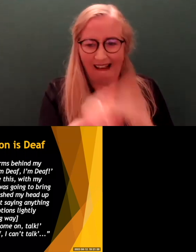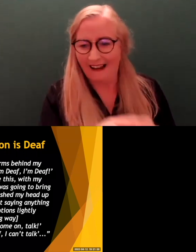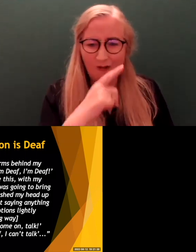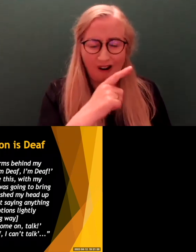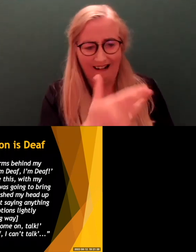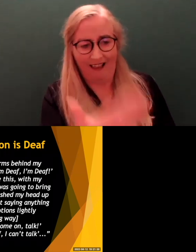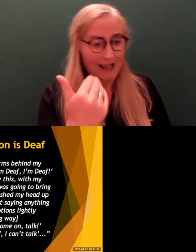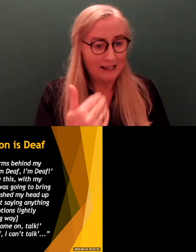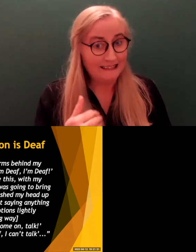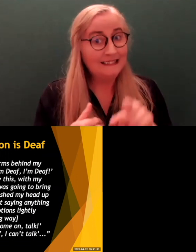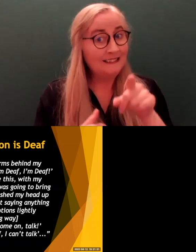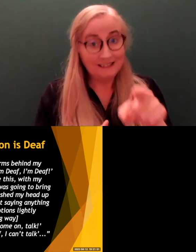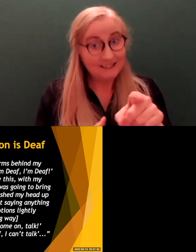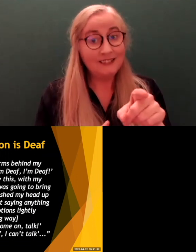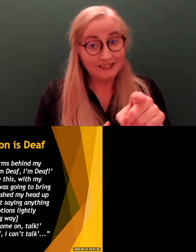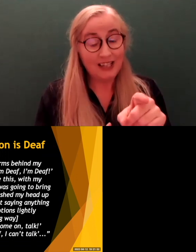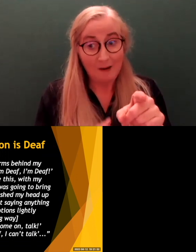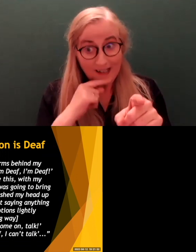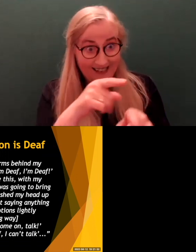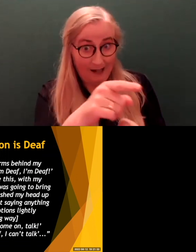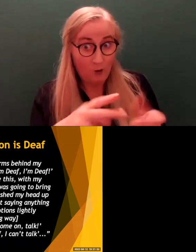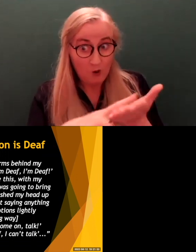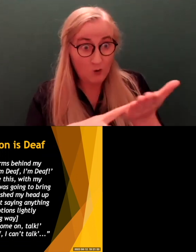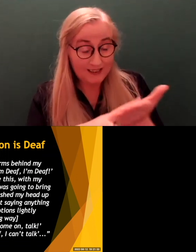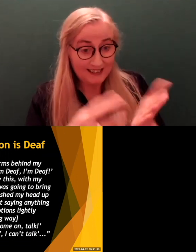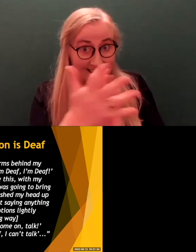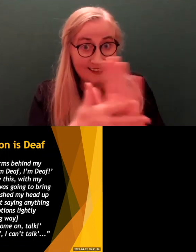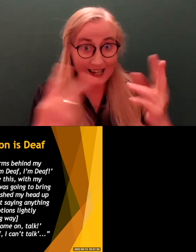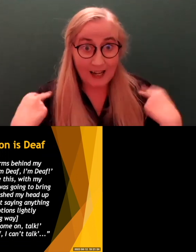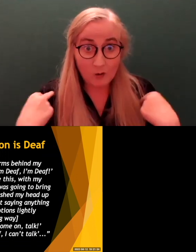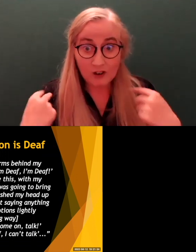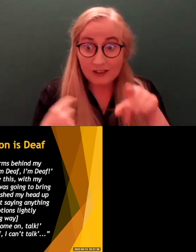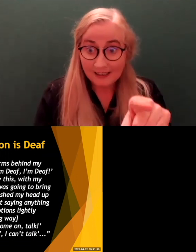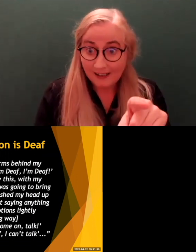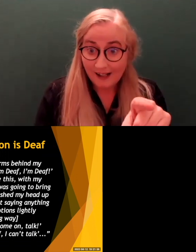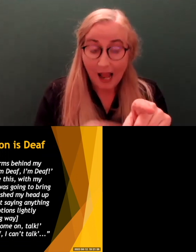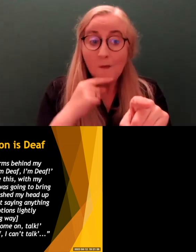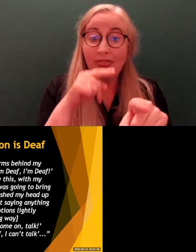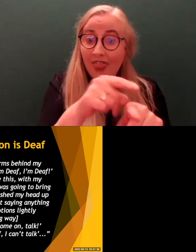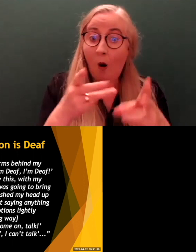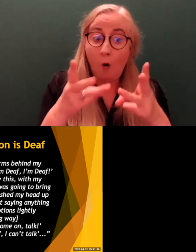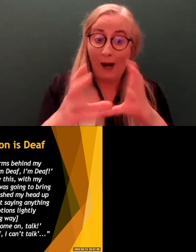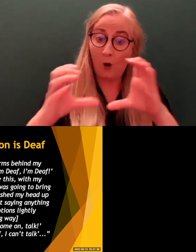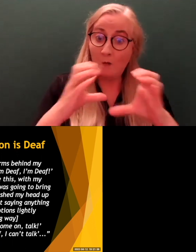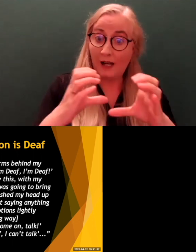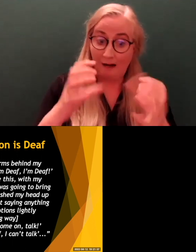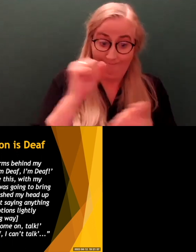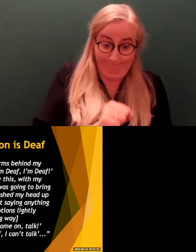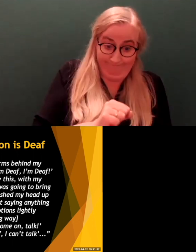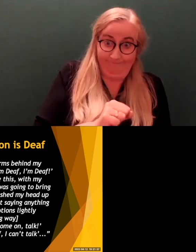They're communicating using sign language. And this avenue was just taken away from them. So it was very much an